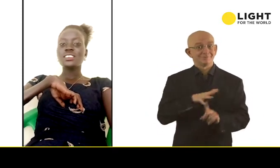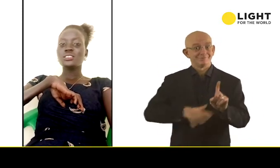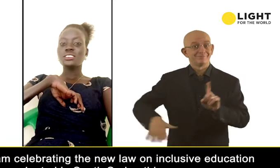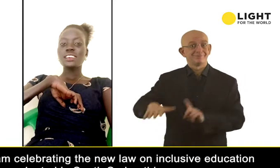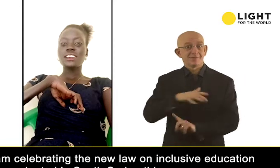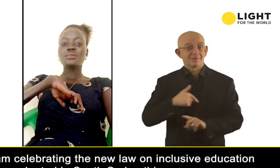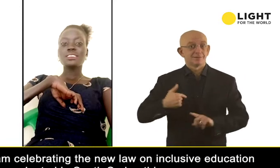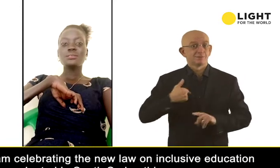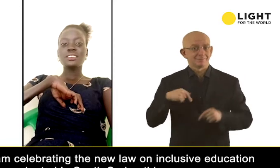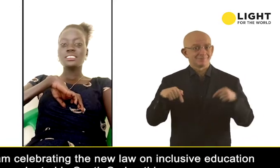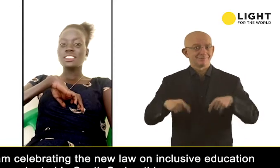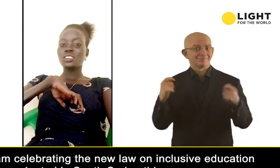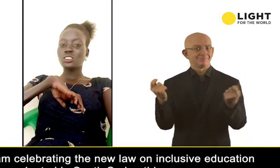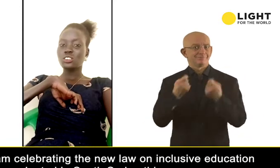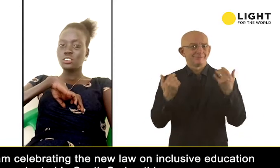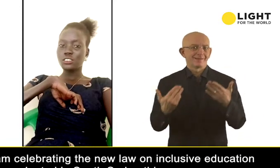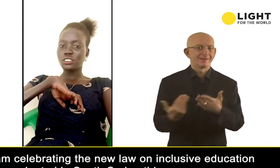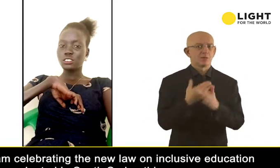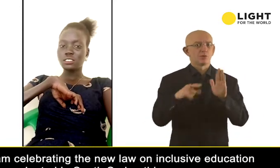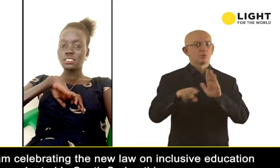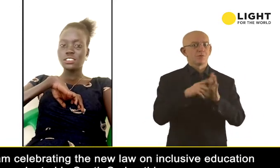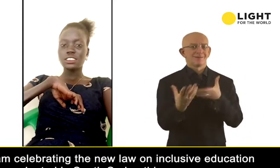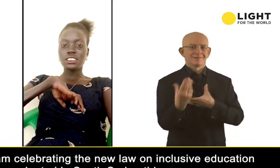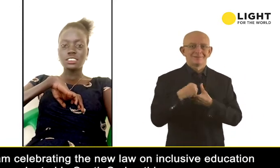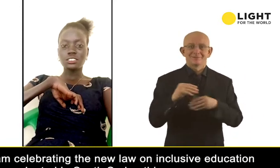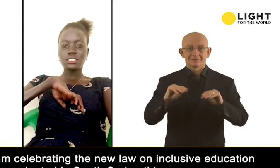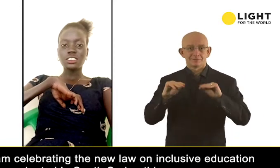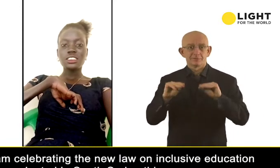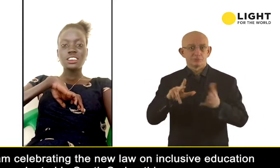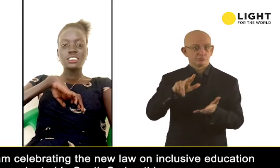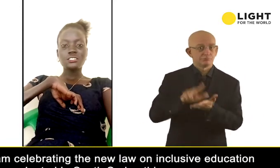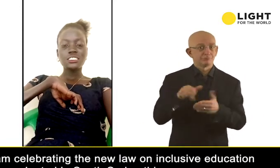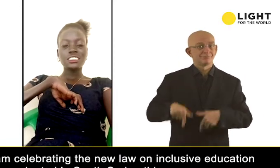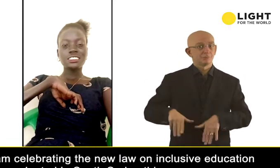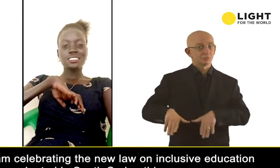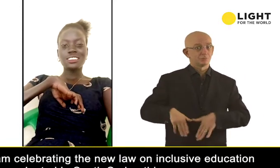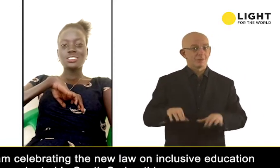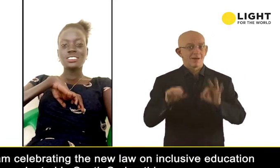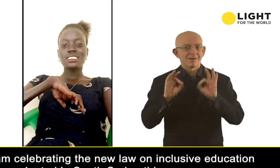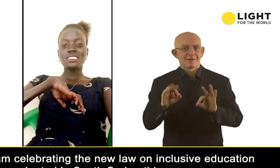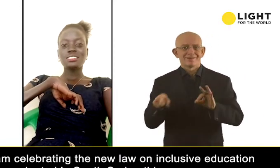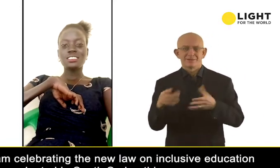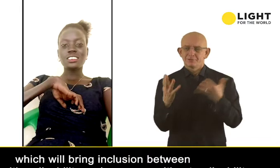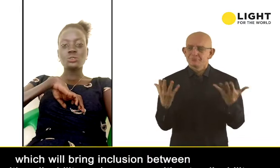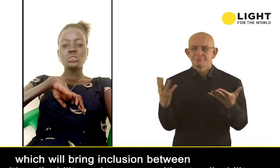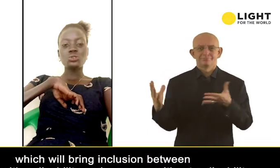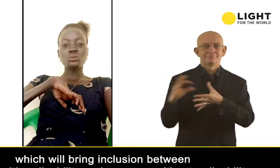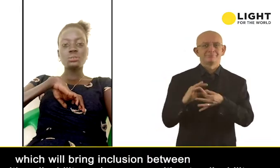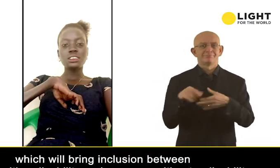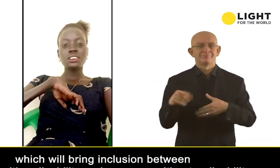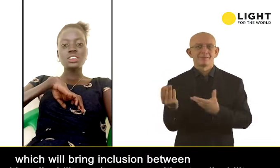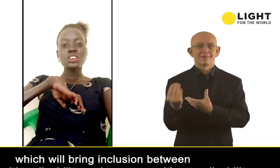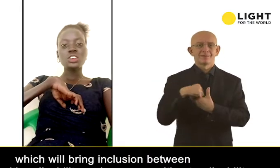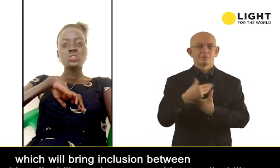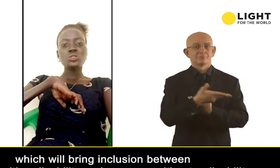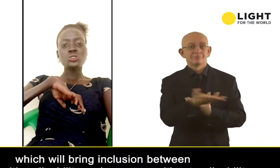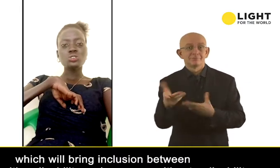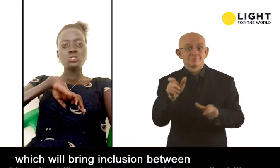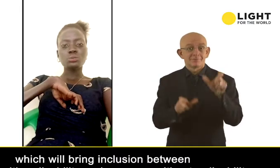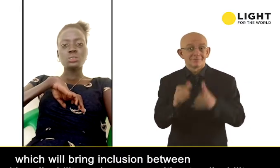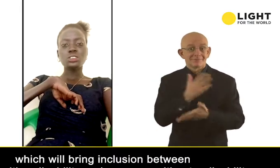Today, I'm submitting a law of inclusive education adopted in South Sudan this year, which will bring